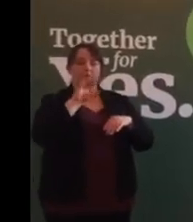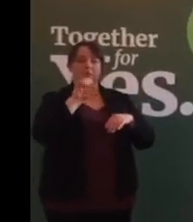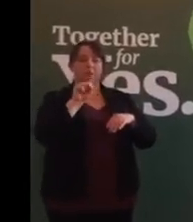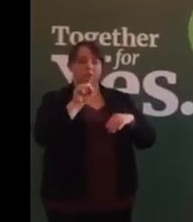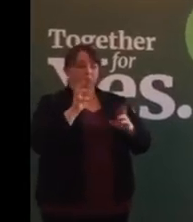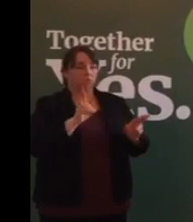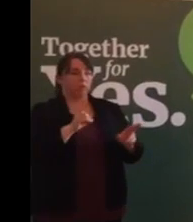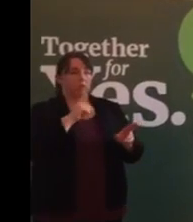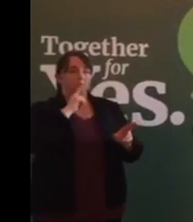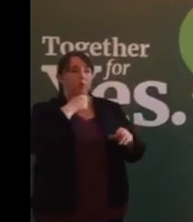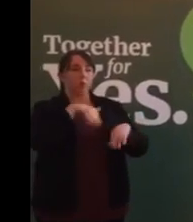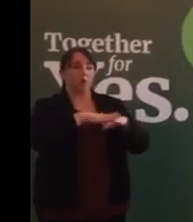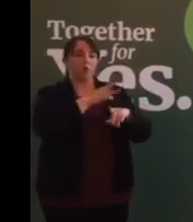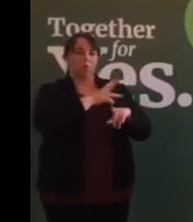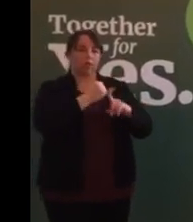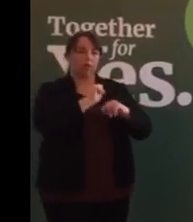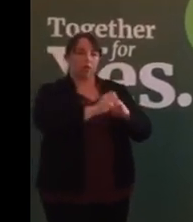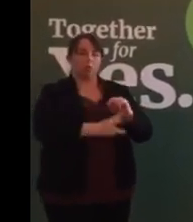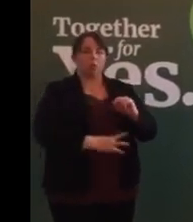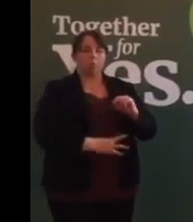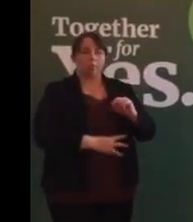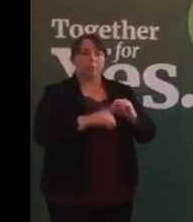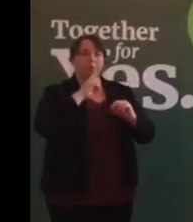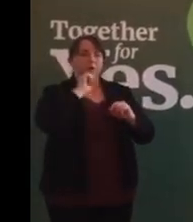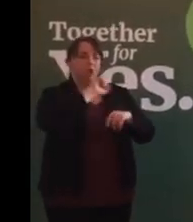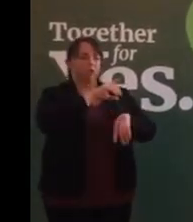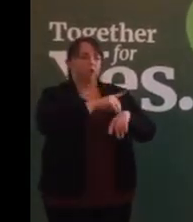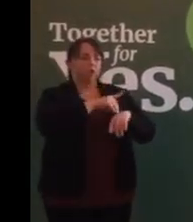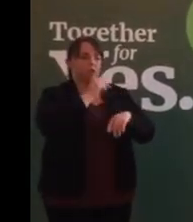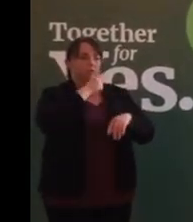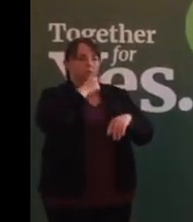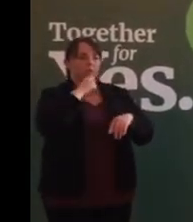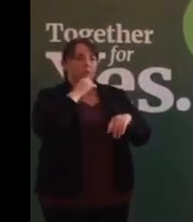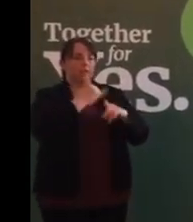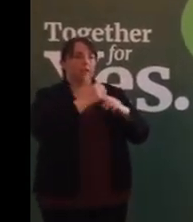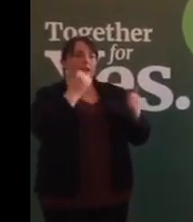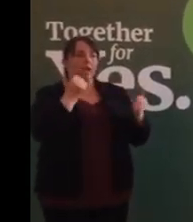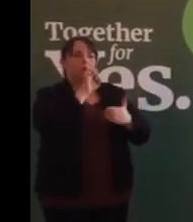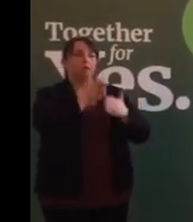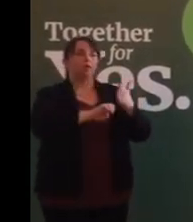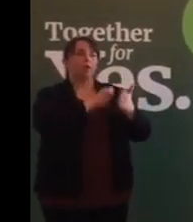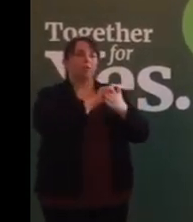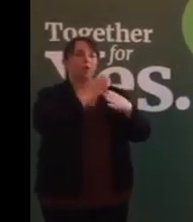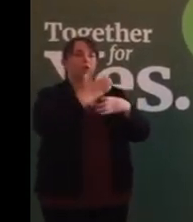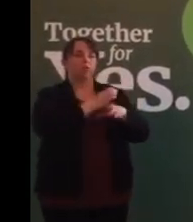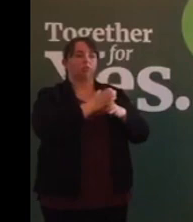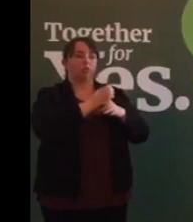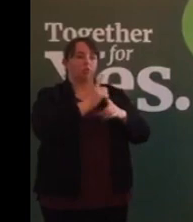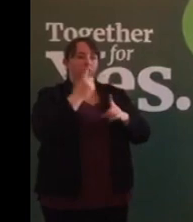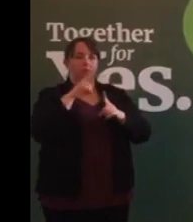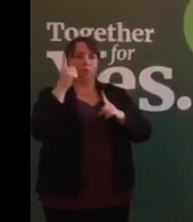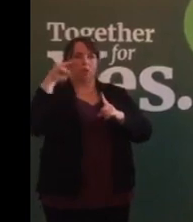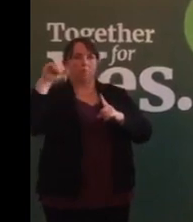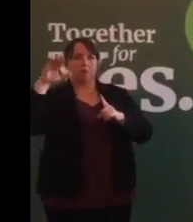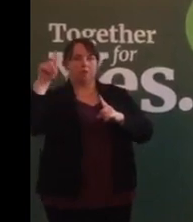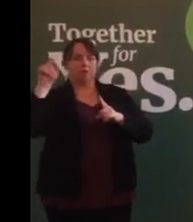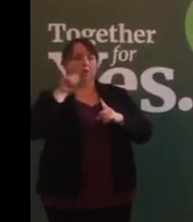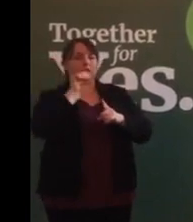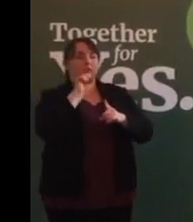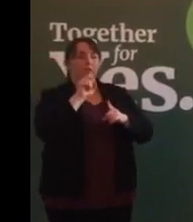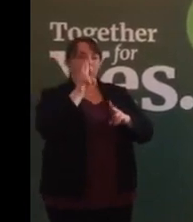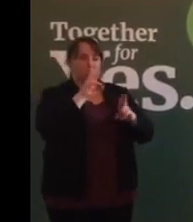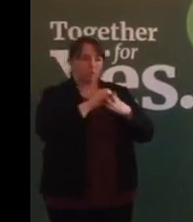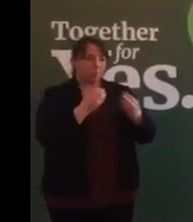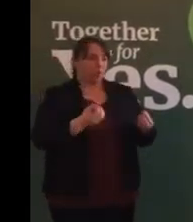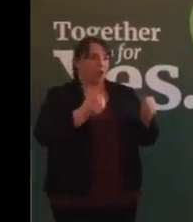was in her womb. But as her consultant said, in any other European country apart from Malta, Savita would have been offered a